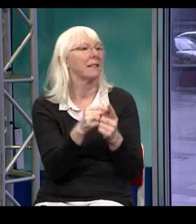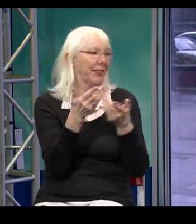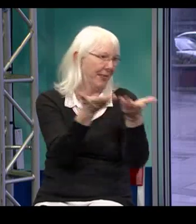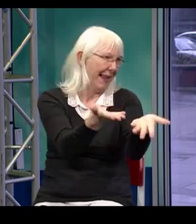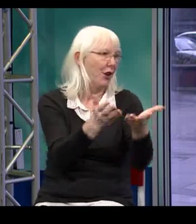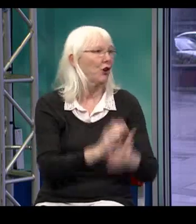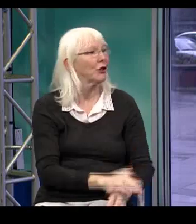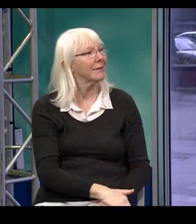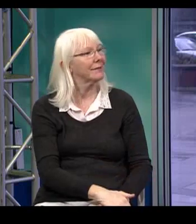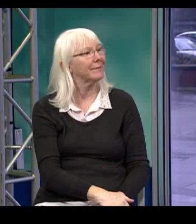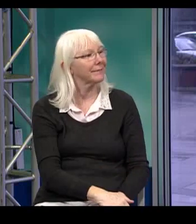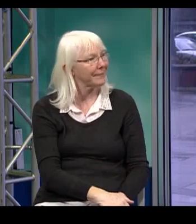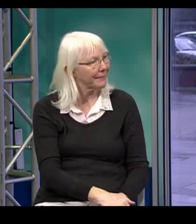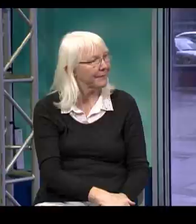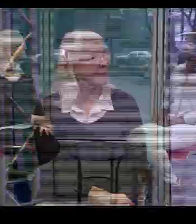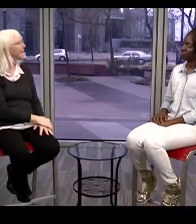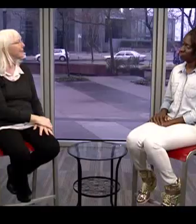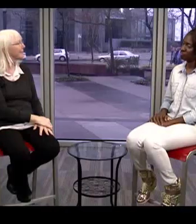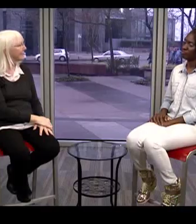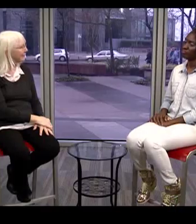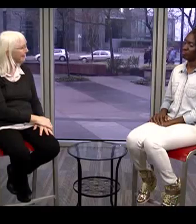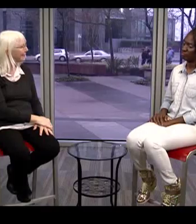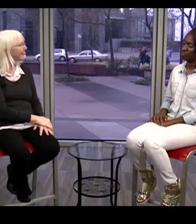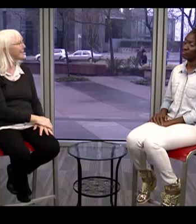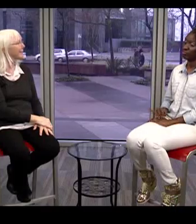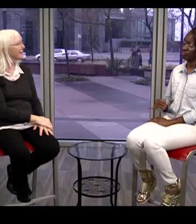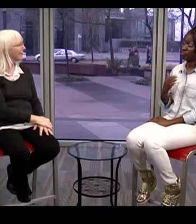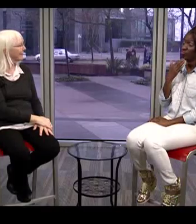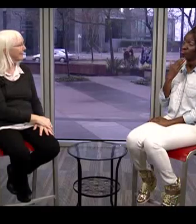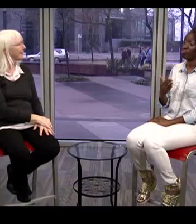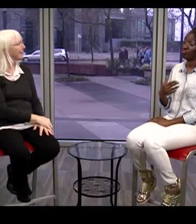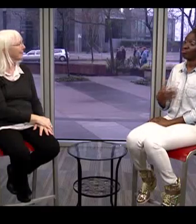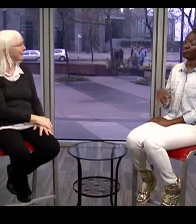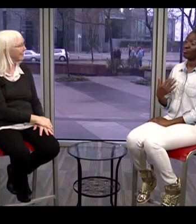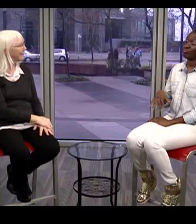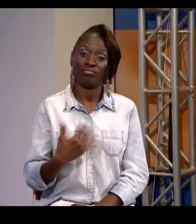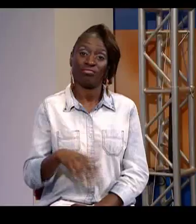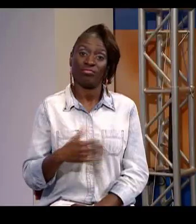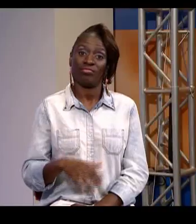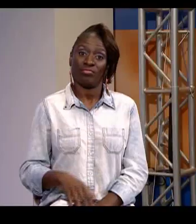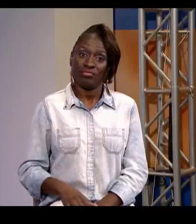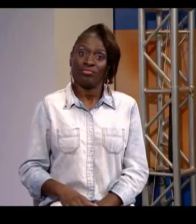interpreter available waiting at the hospital when they do arrive if such a thing happened. That is great.